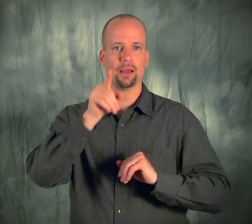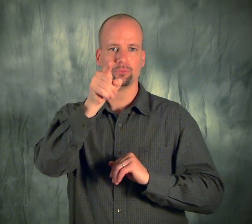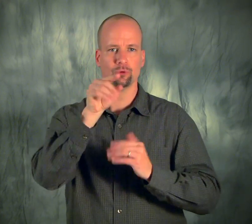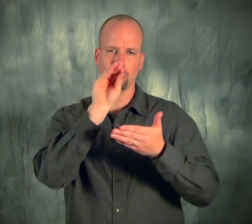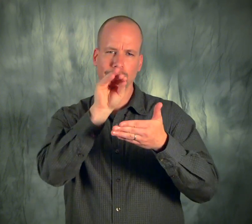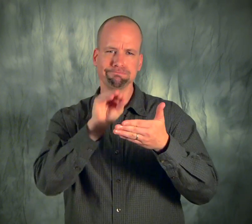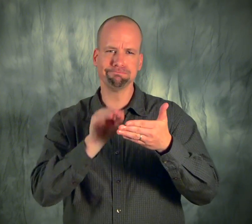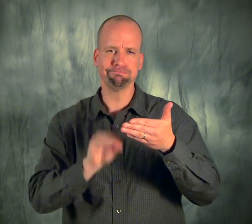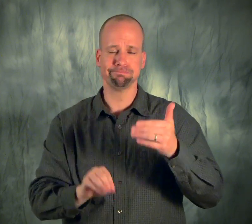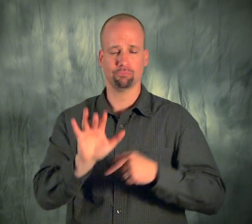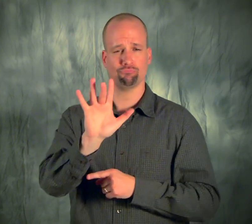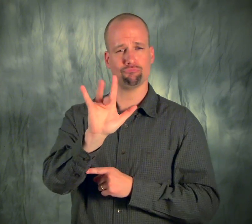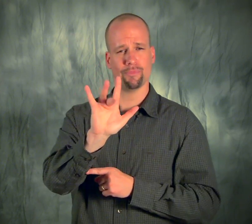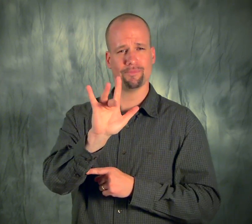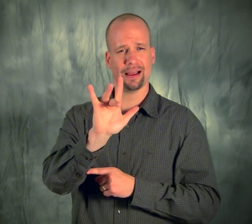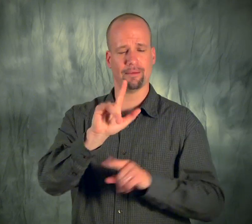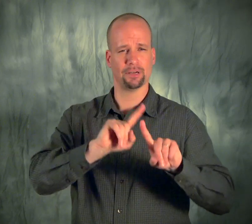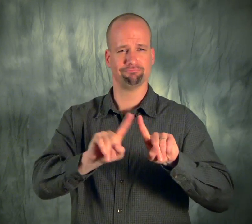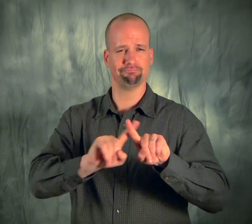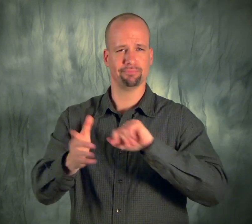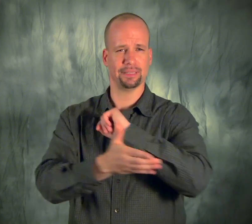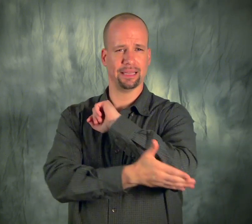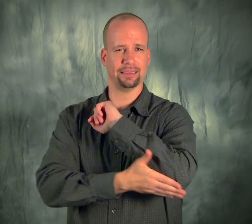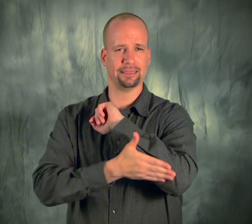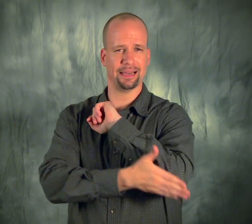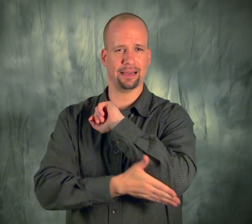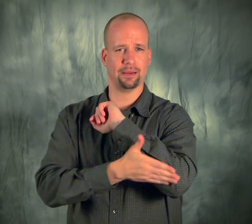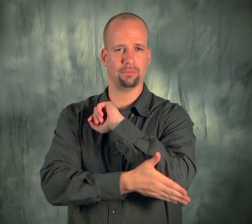The radio will allow you to enter up to 25 counties.